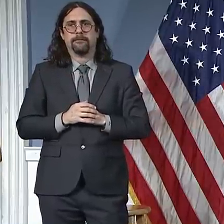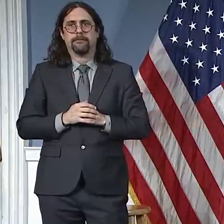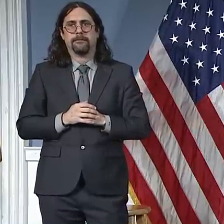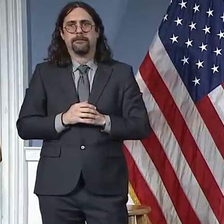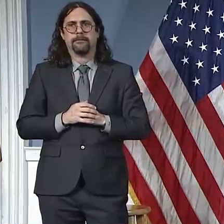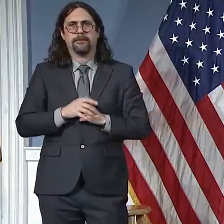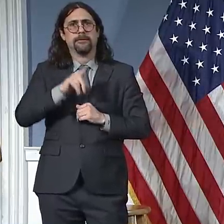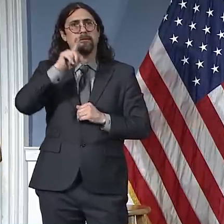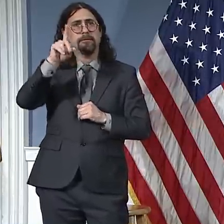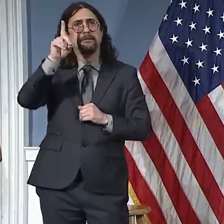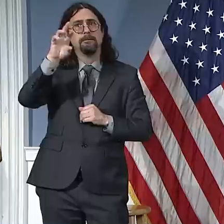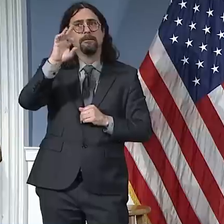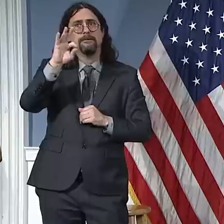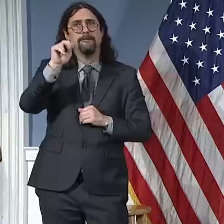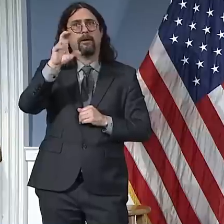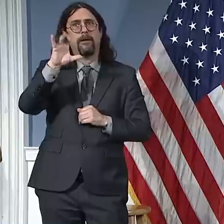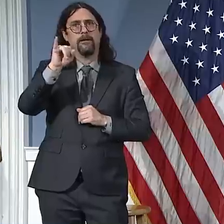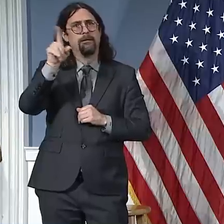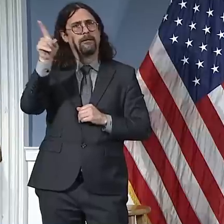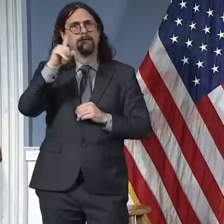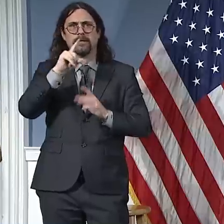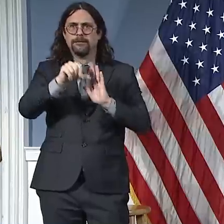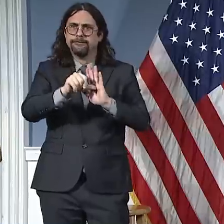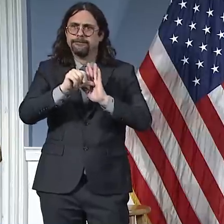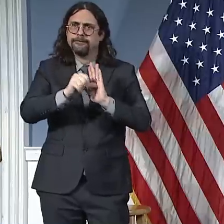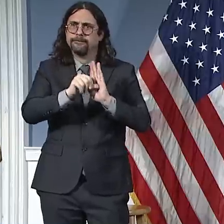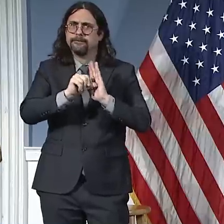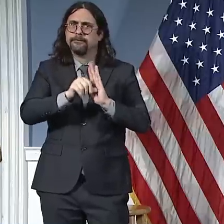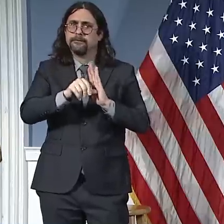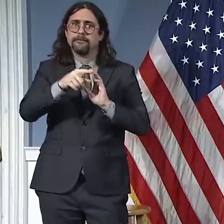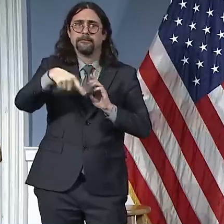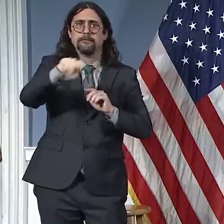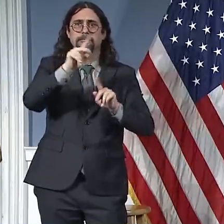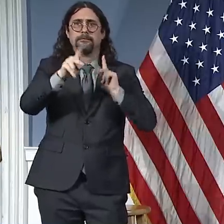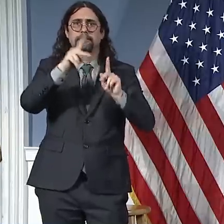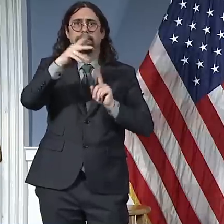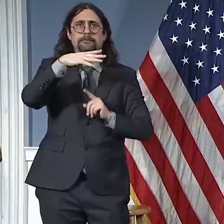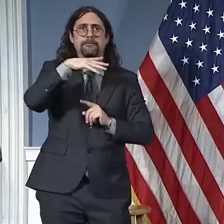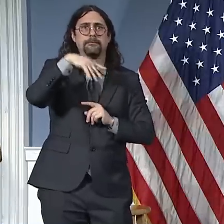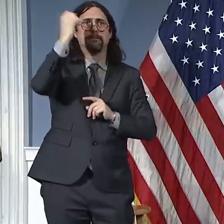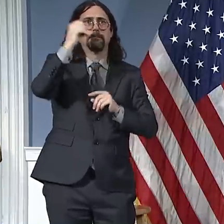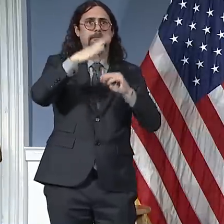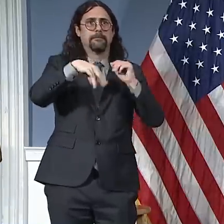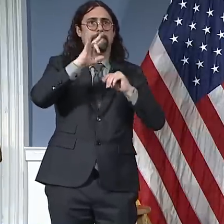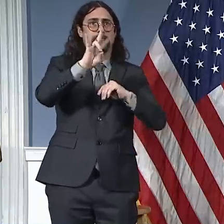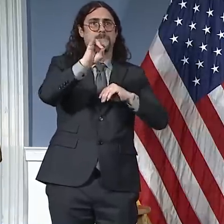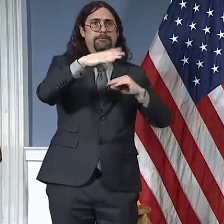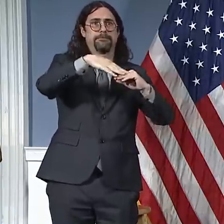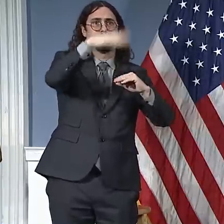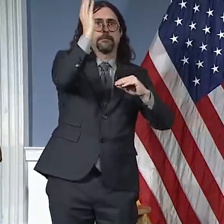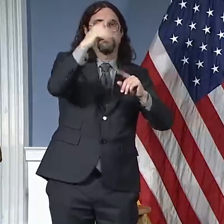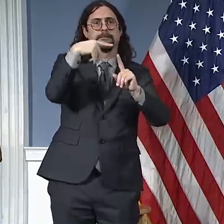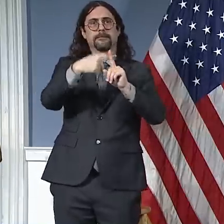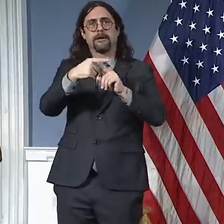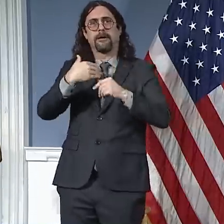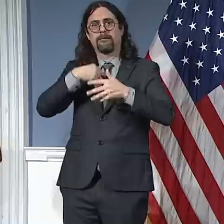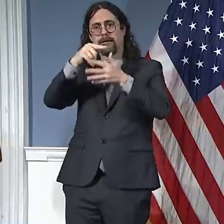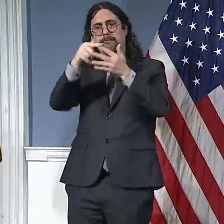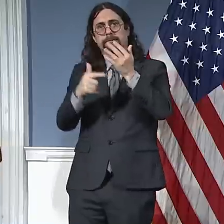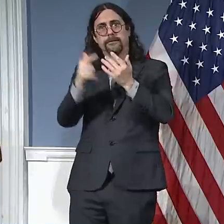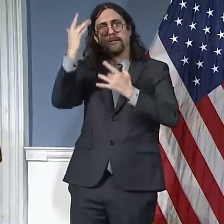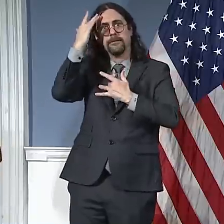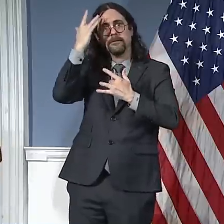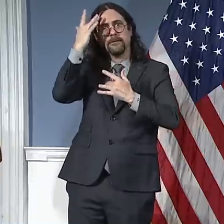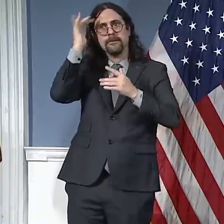most likely to be in danger. This is my view. No one over 70, no one with any of those five preexisting conditions should be in our jail system right